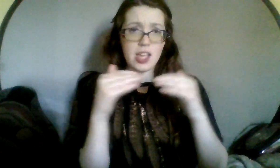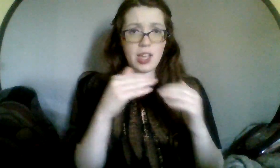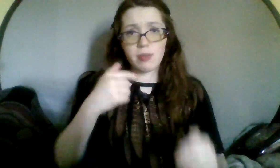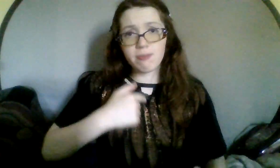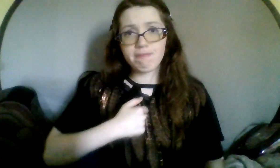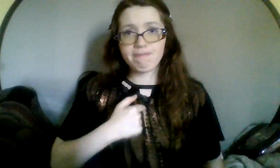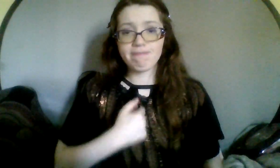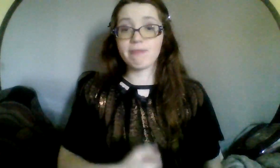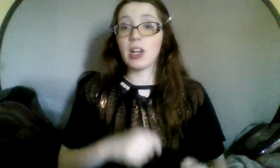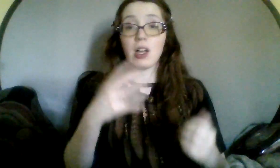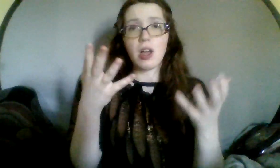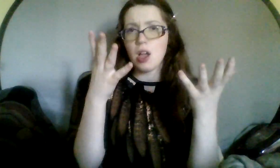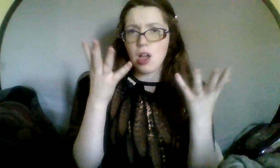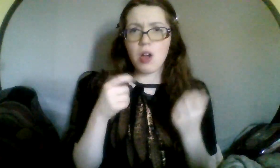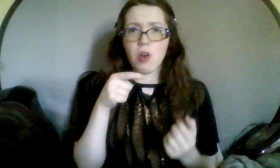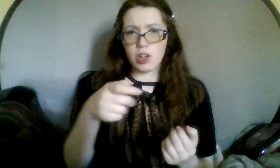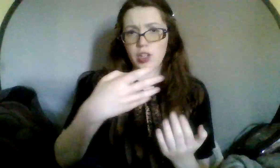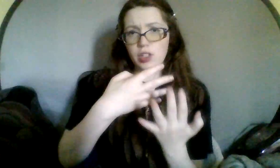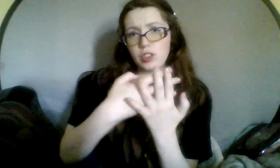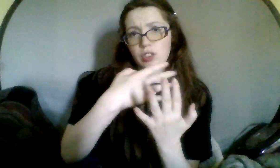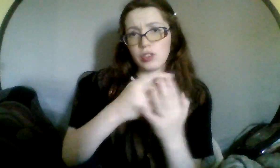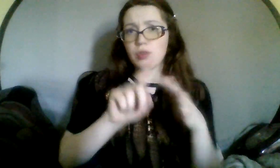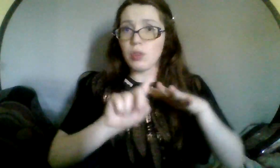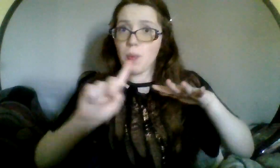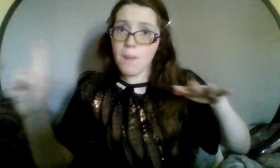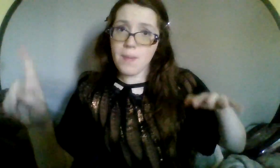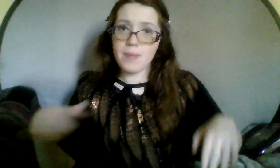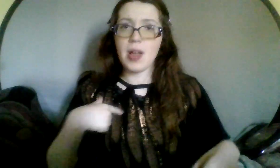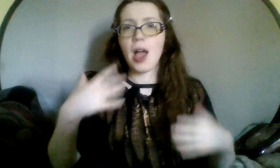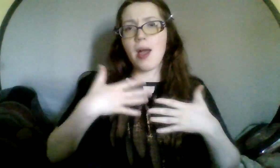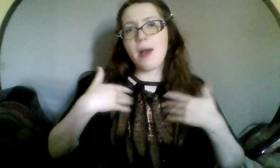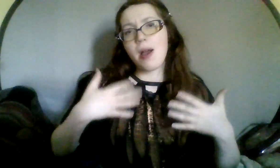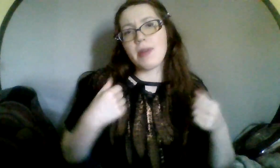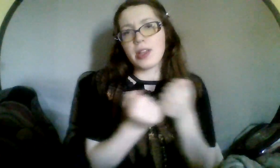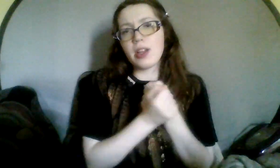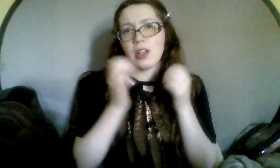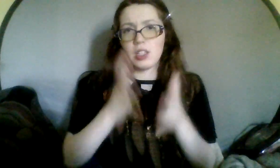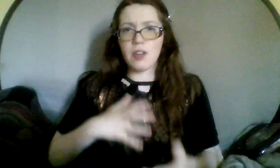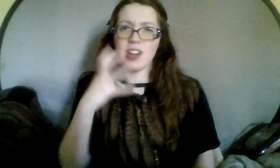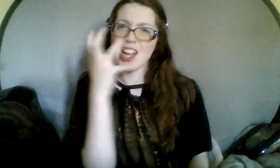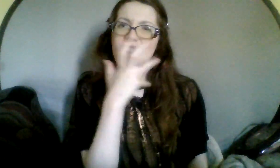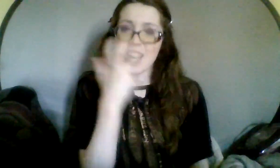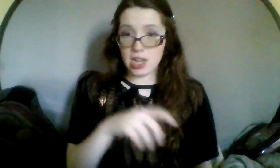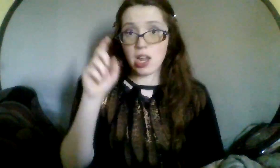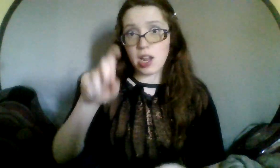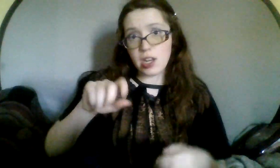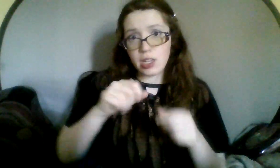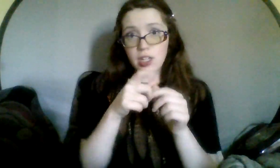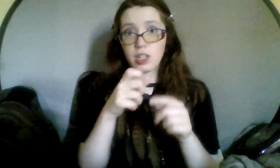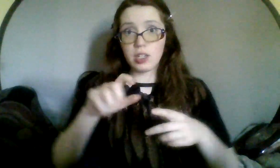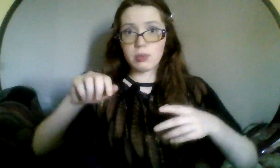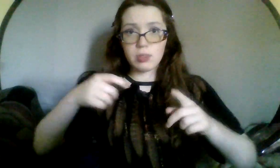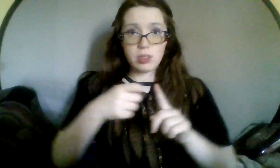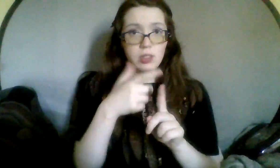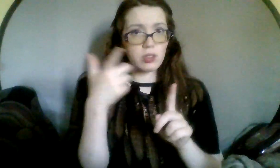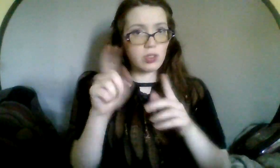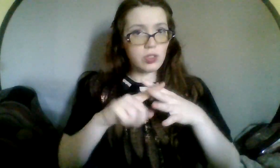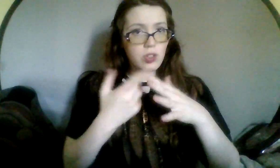I just gotta get you off the cage I'm a young lover's rage Gonna need a spark to ignite My songs know